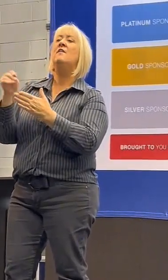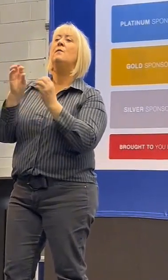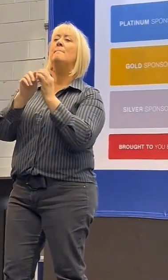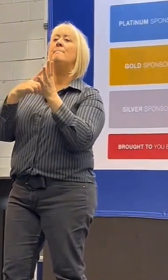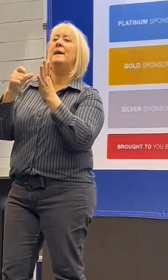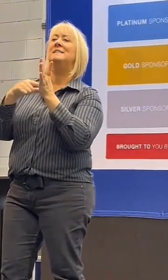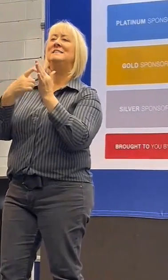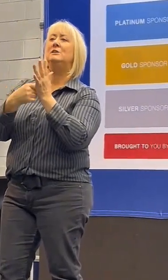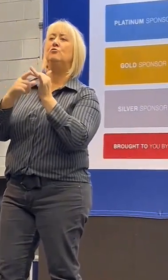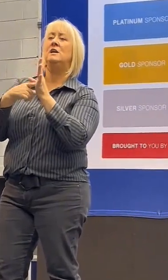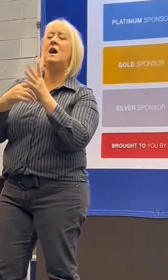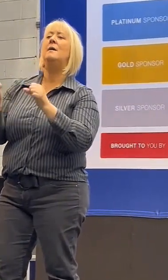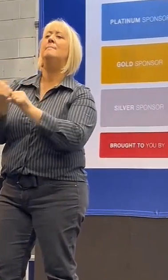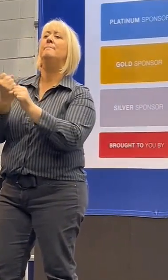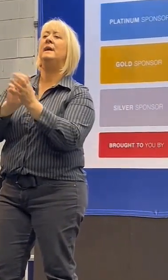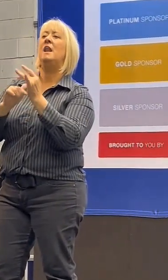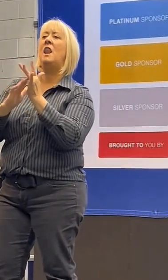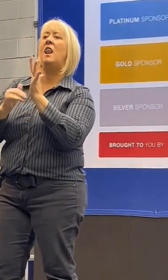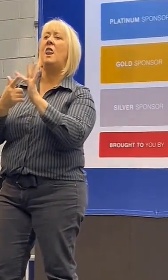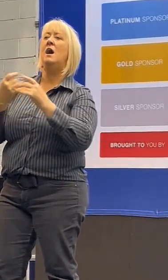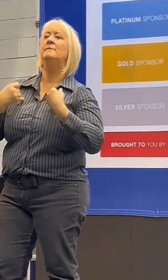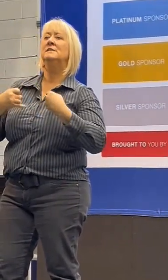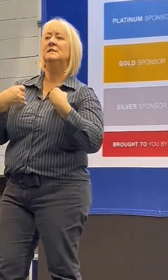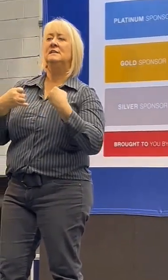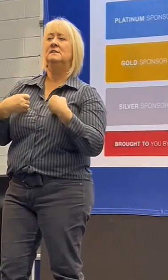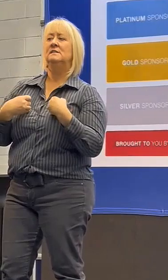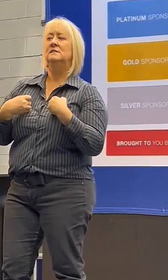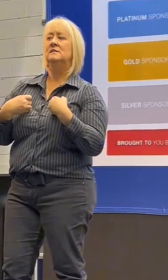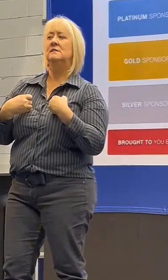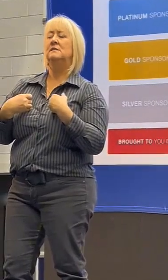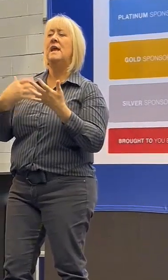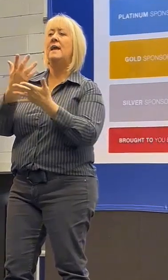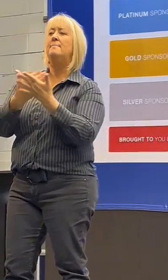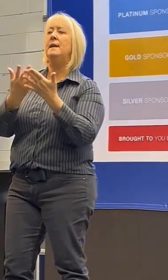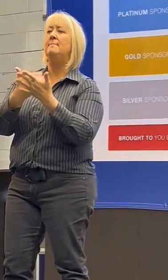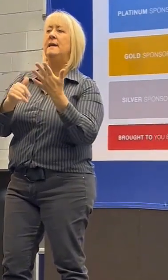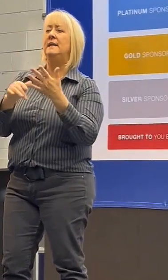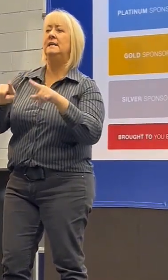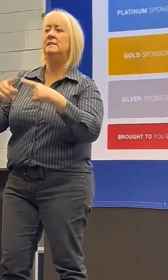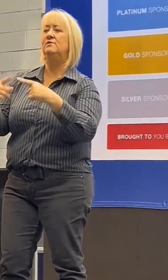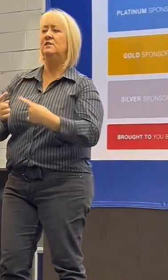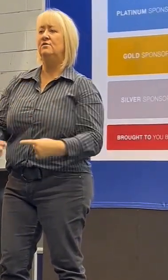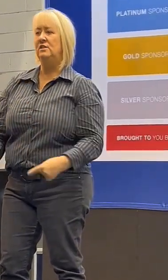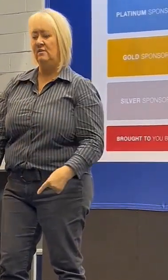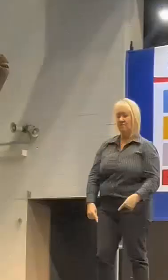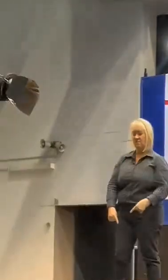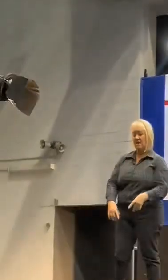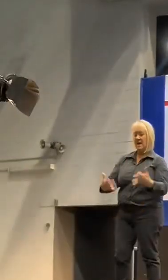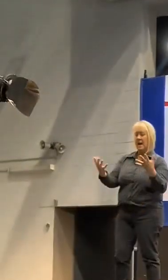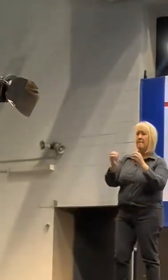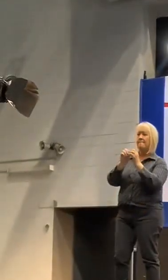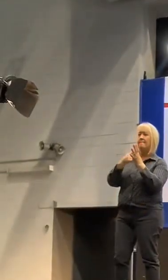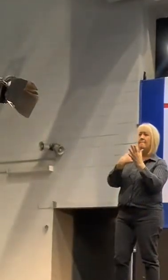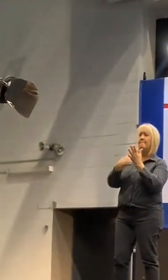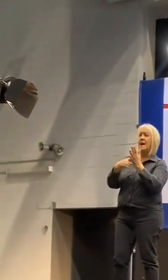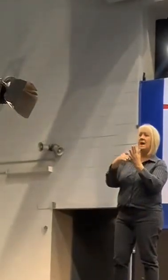disease, Borrelia burgdorferi, and multiple of its co-infections, including Bartonella and Babesia.